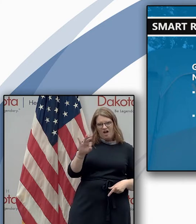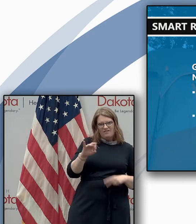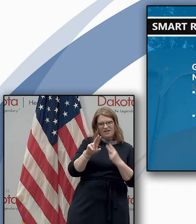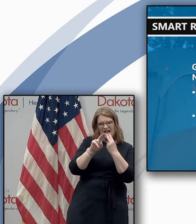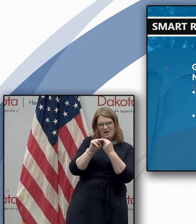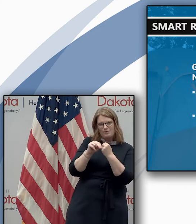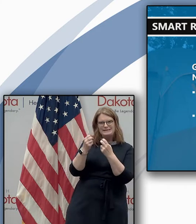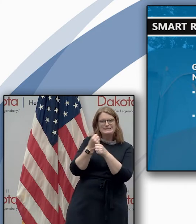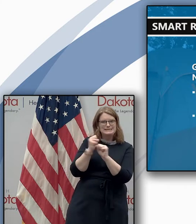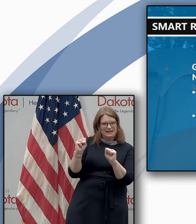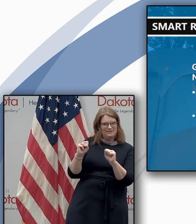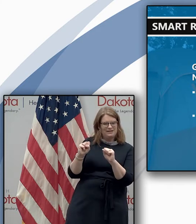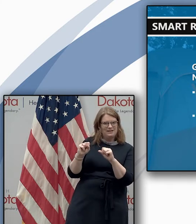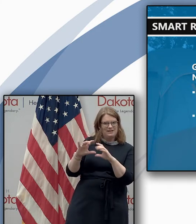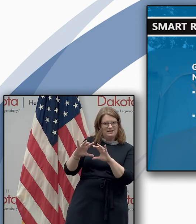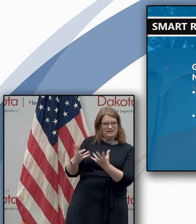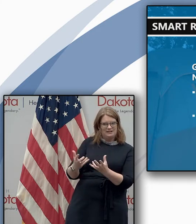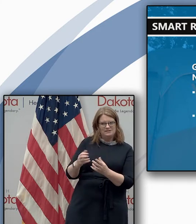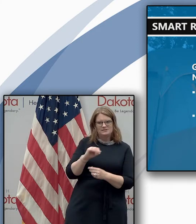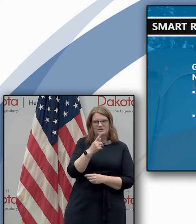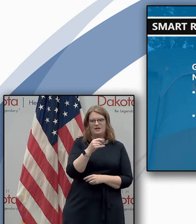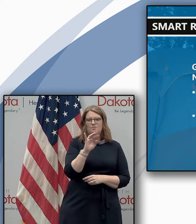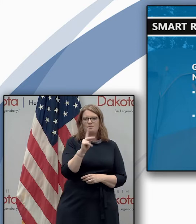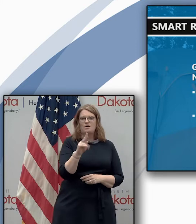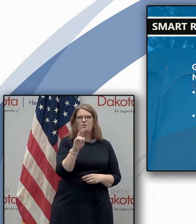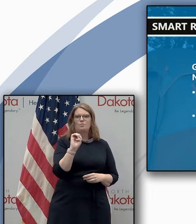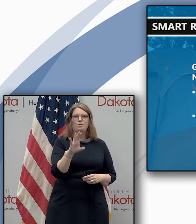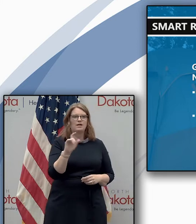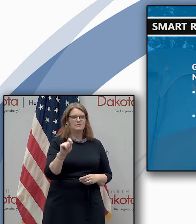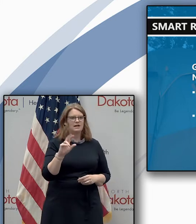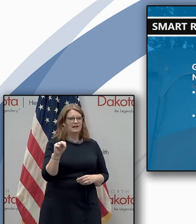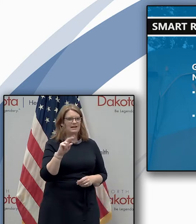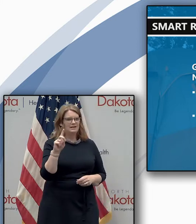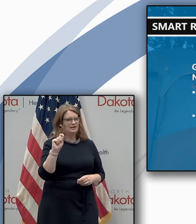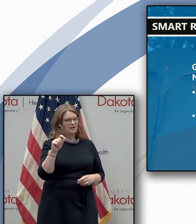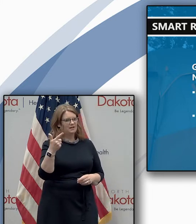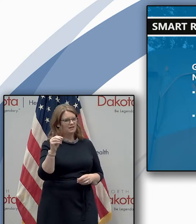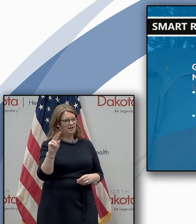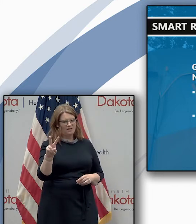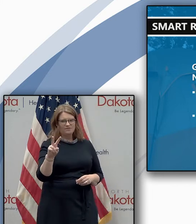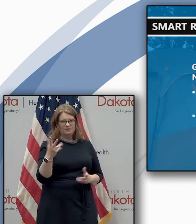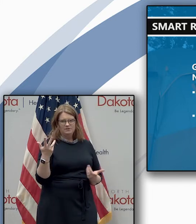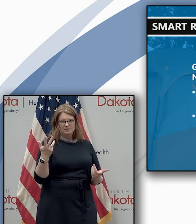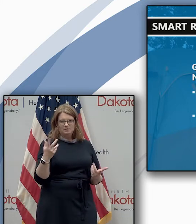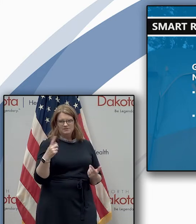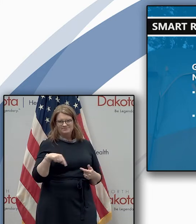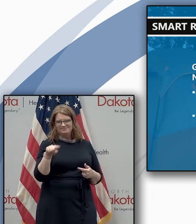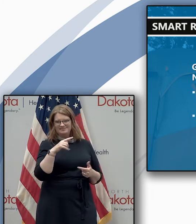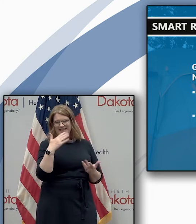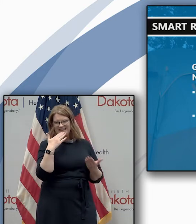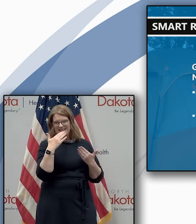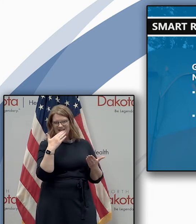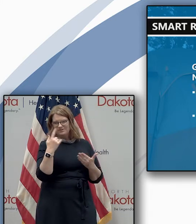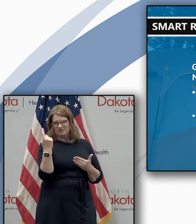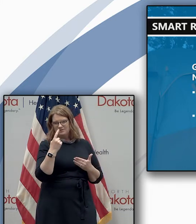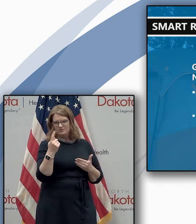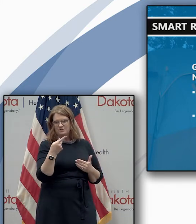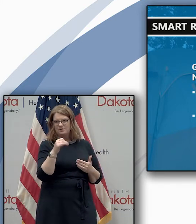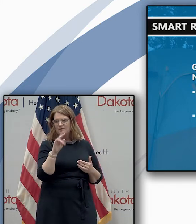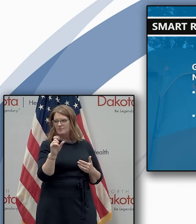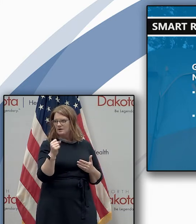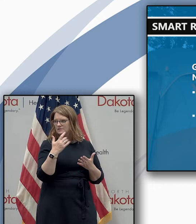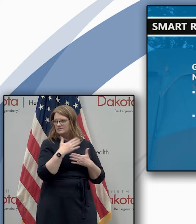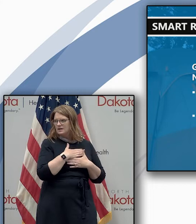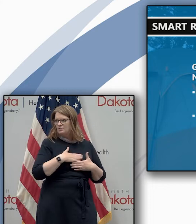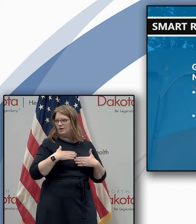safety classes at also at parkrecnd.gov but again thanks to everybody at the north dakota parks and rec who work in our